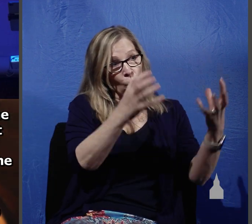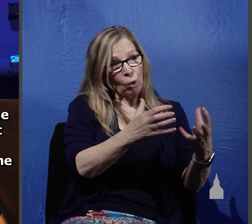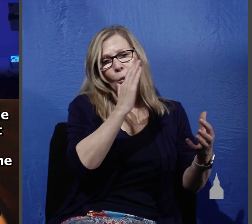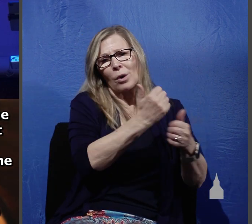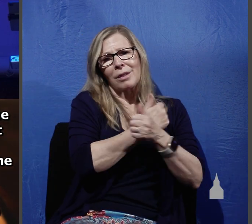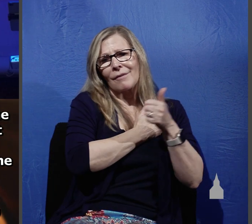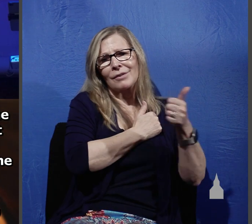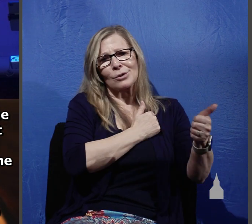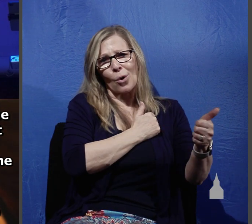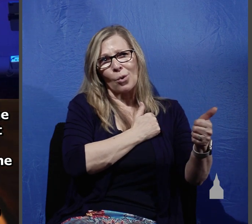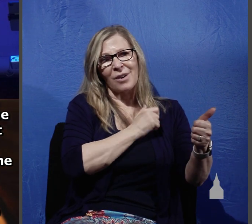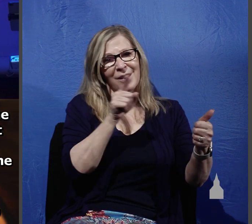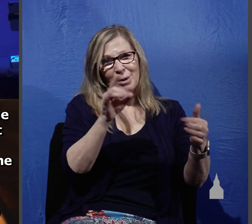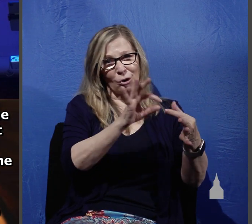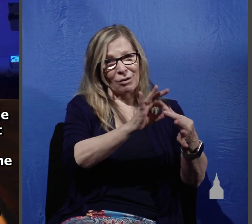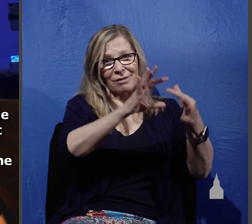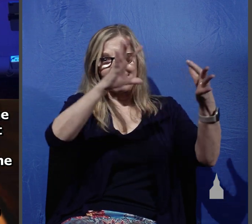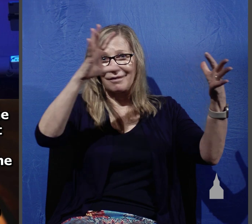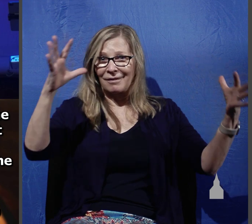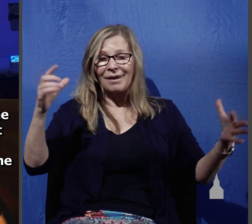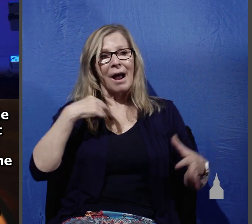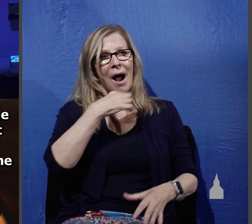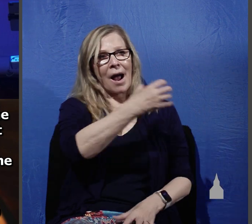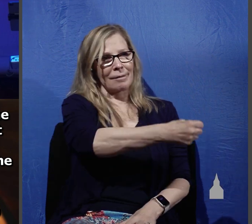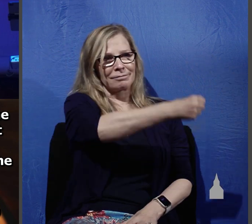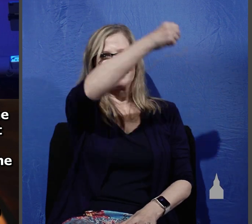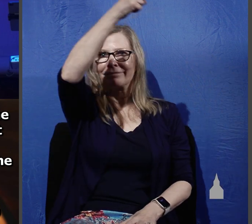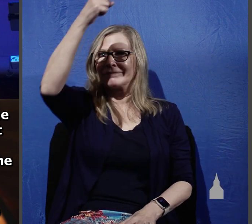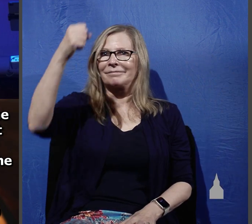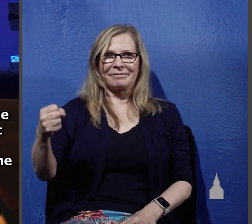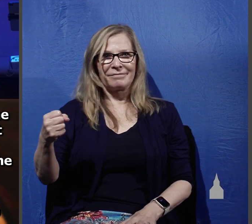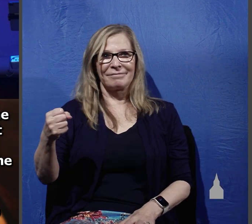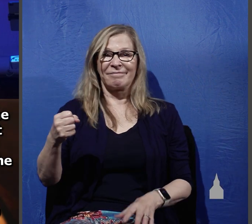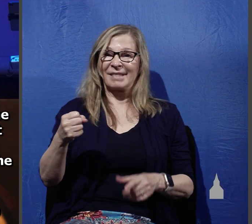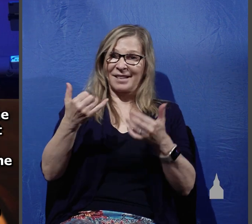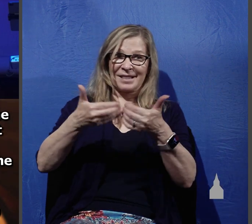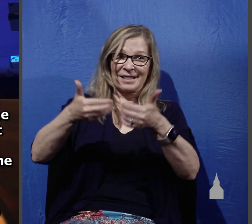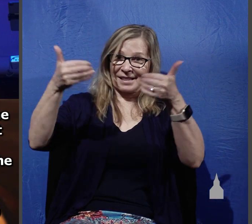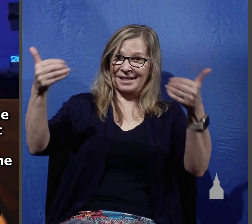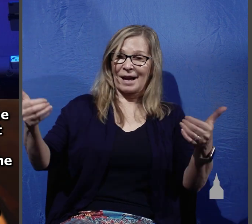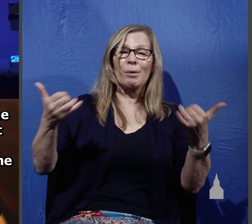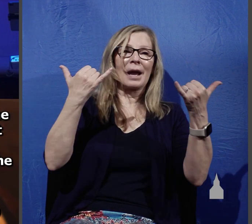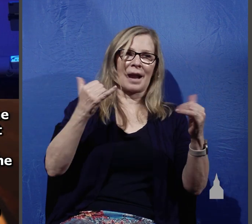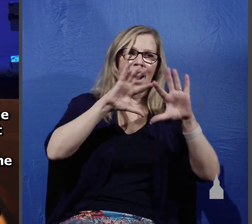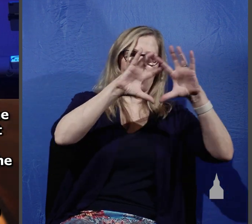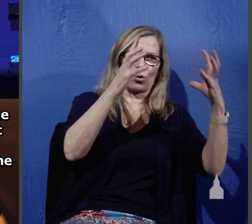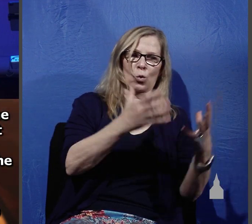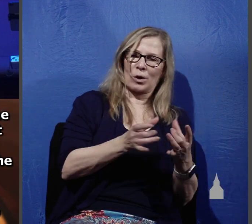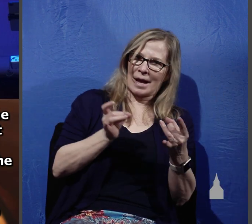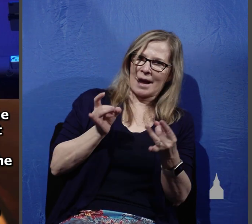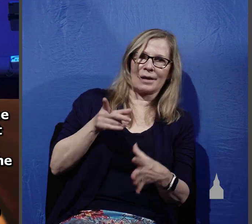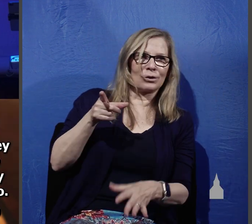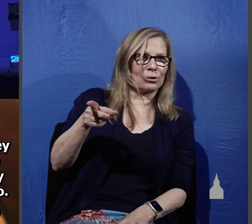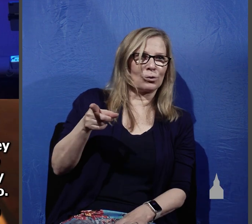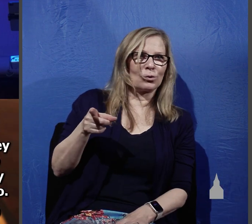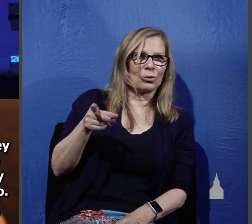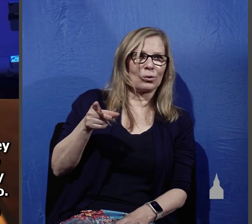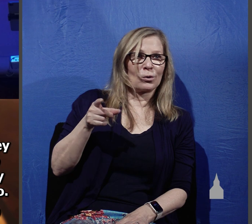but because you're not of the world but I chose you out of the world because of this the world hates you remember the word that I